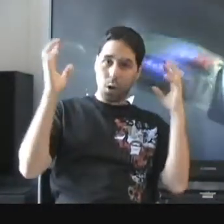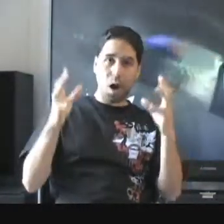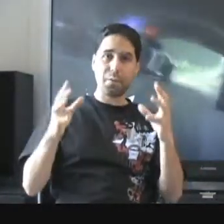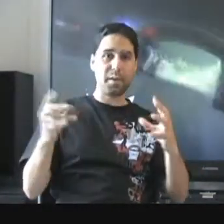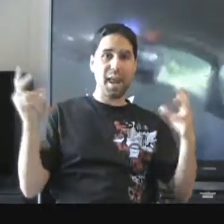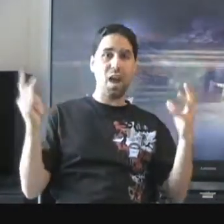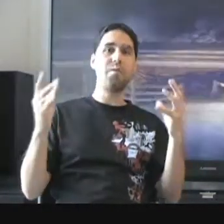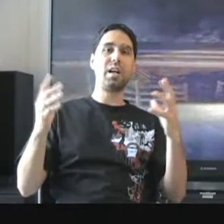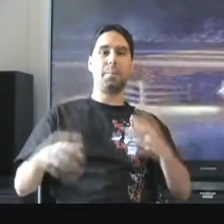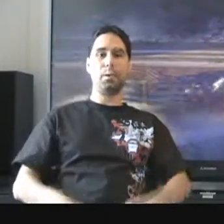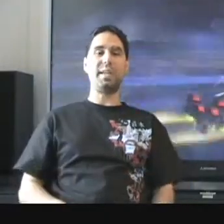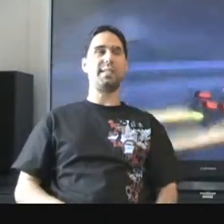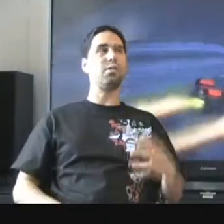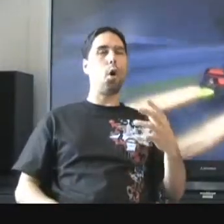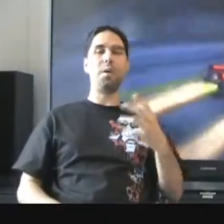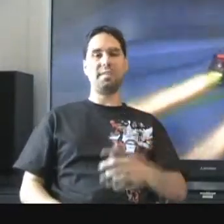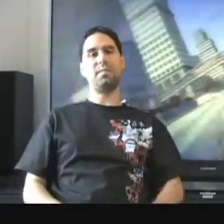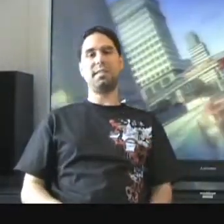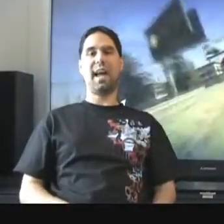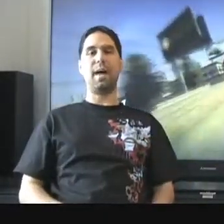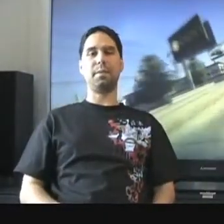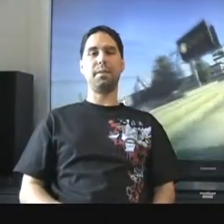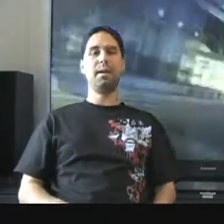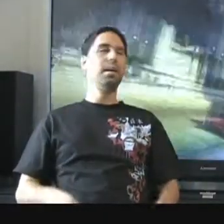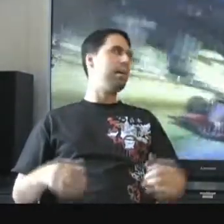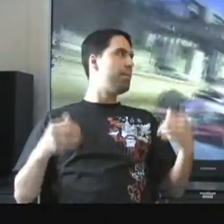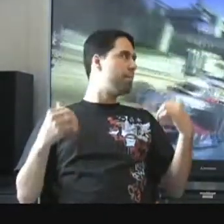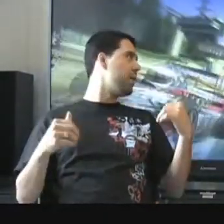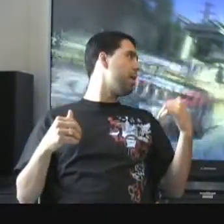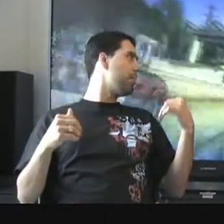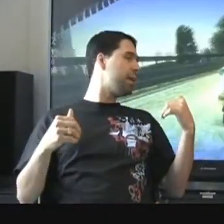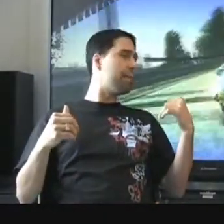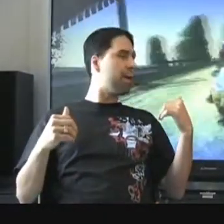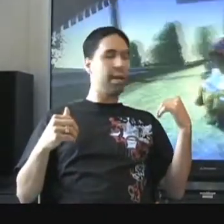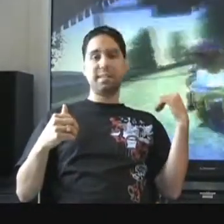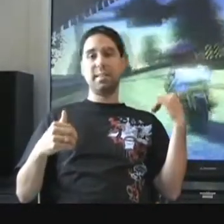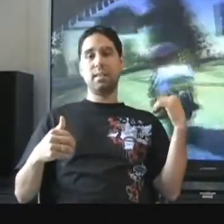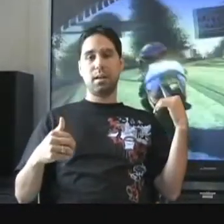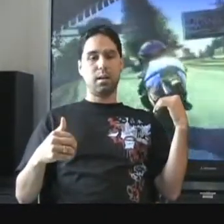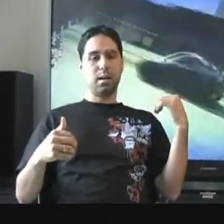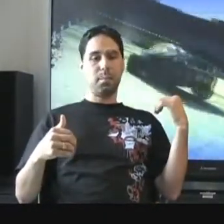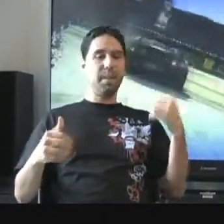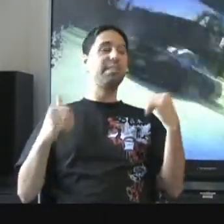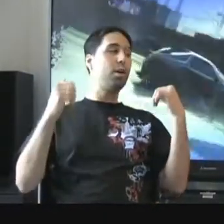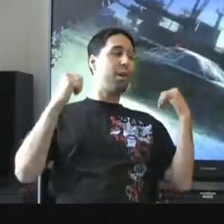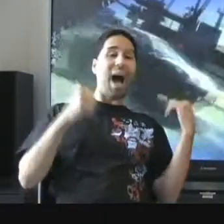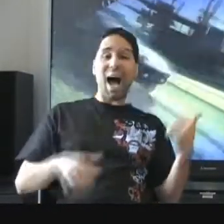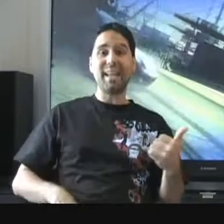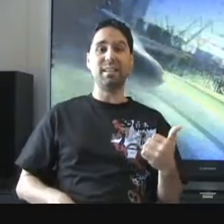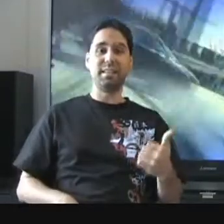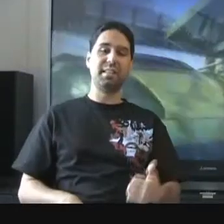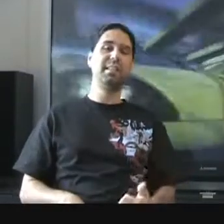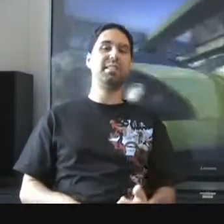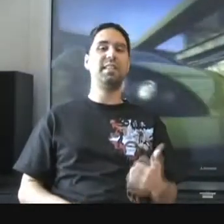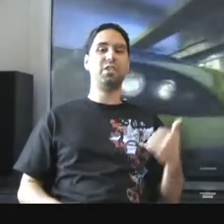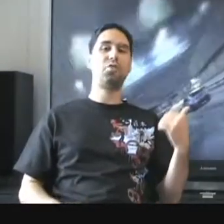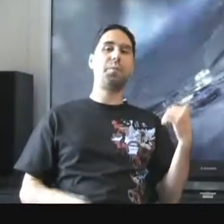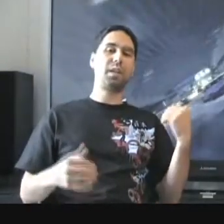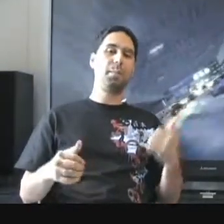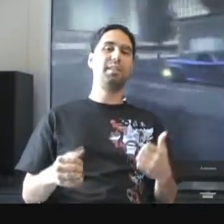off of it every couple of weeks. There's always something to happen. Big Paradise, uh, Big Surf Island is the DLC that just dropped a couple of